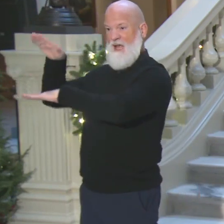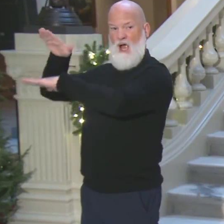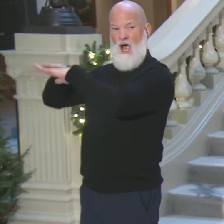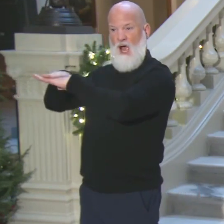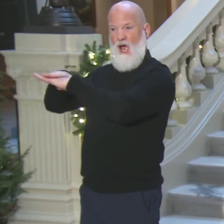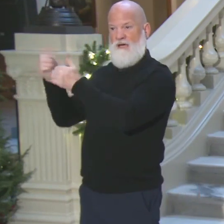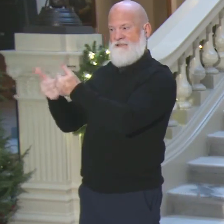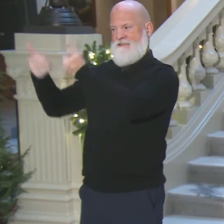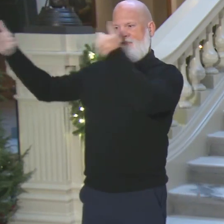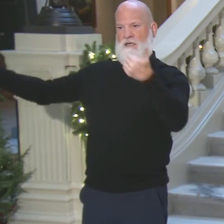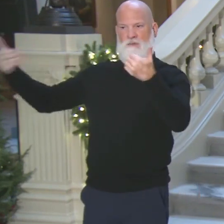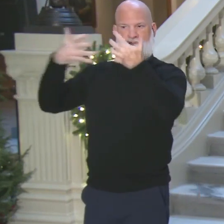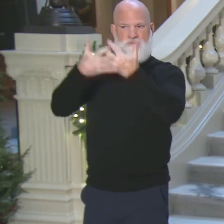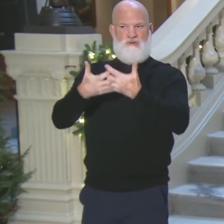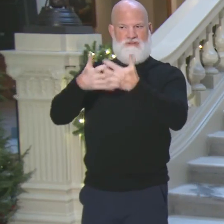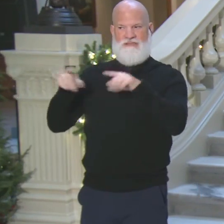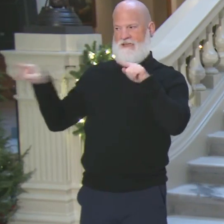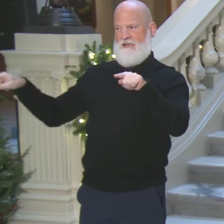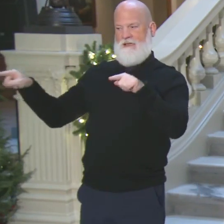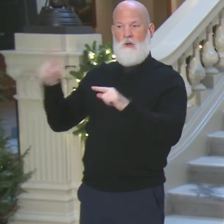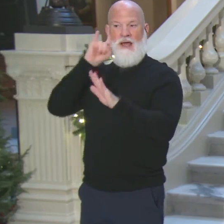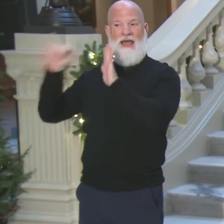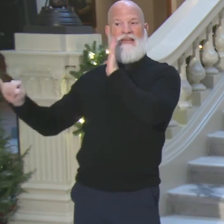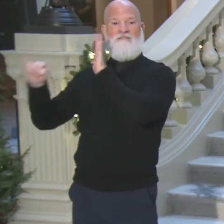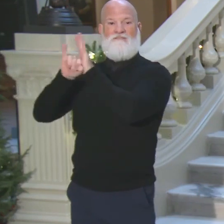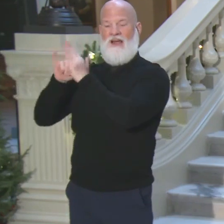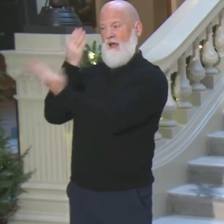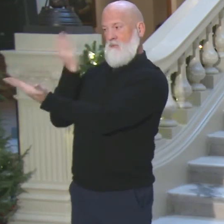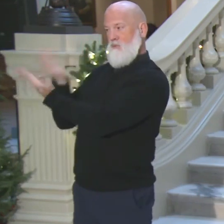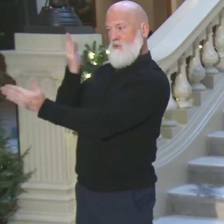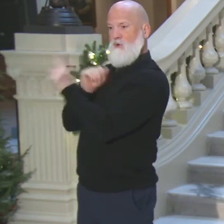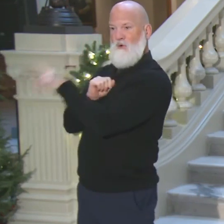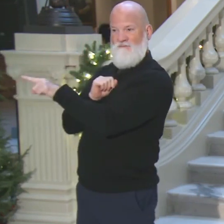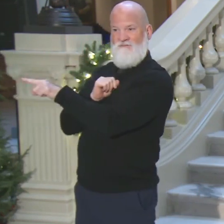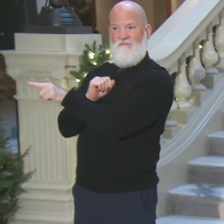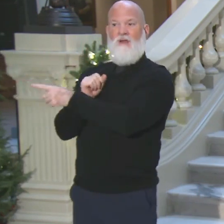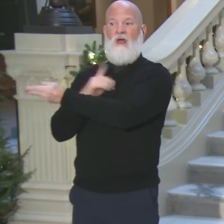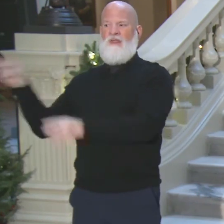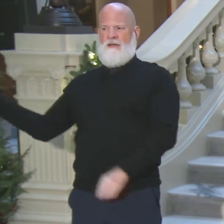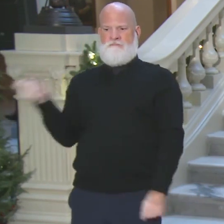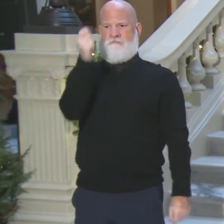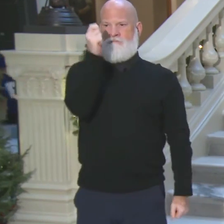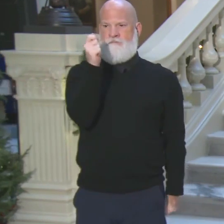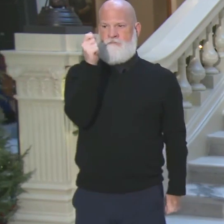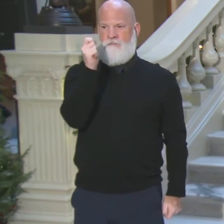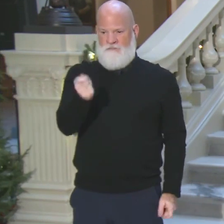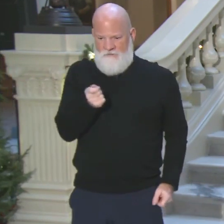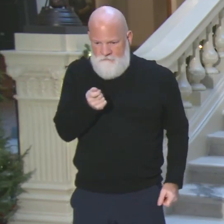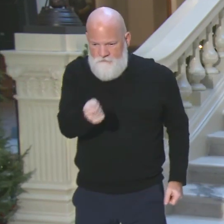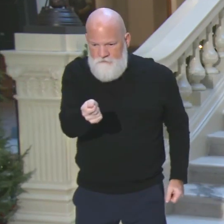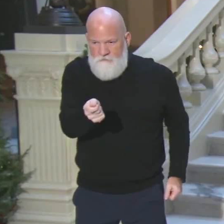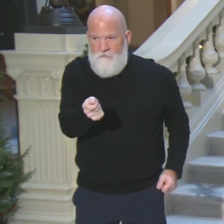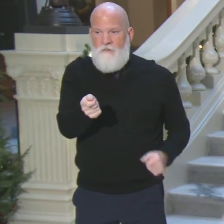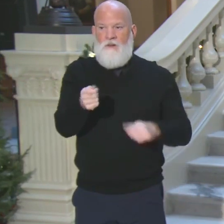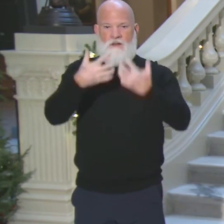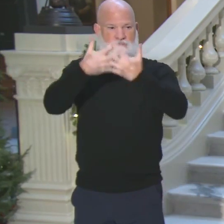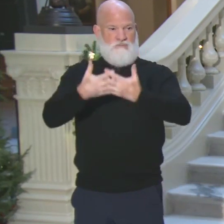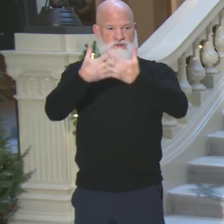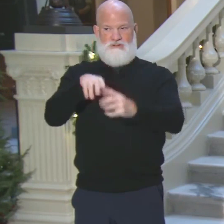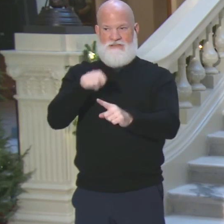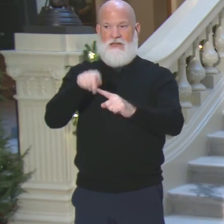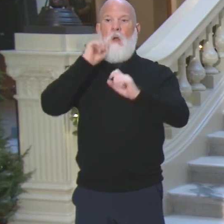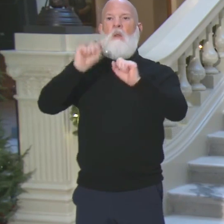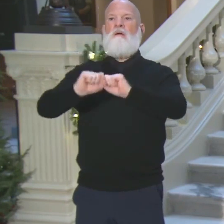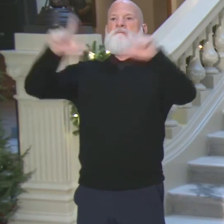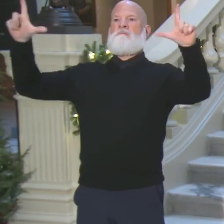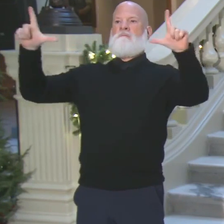identify you and then give you a card to give you your ballot on the ballot marking device. You insert that card, it then brings up your ballot on